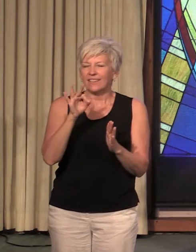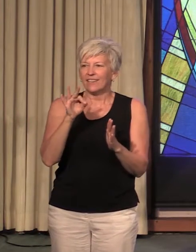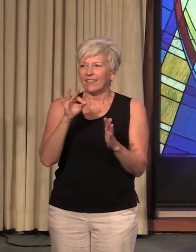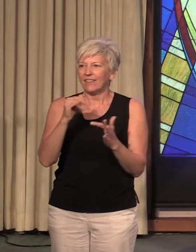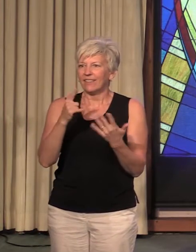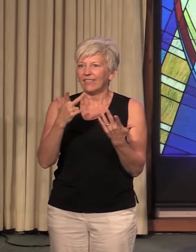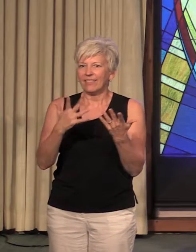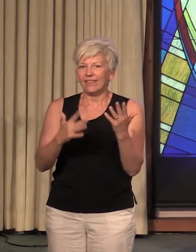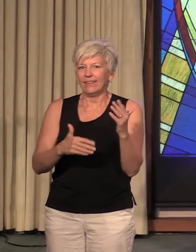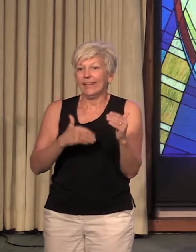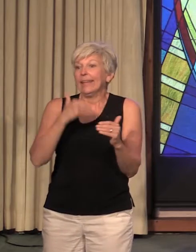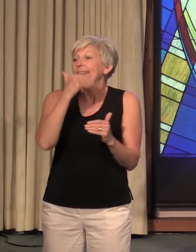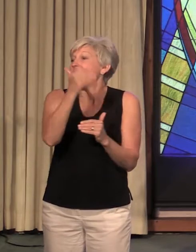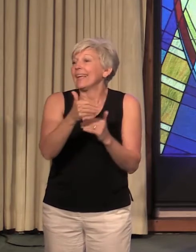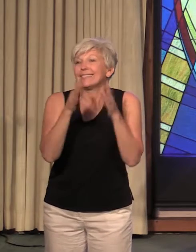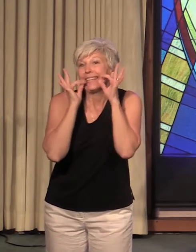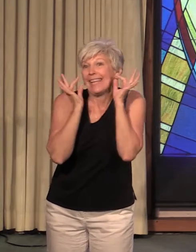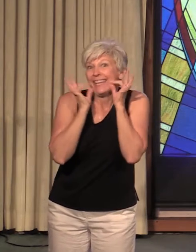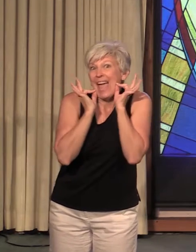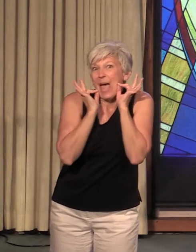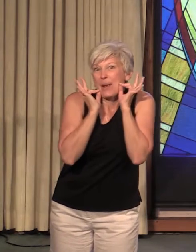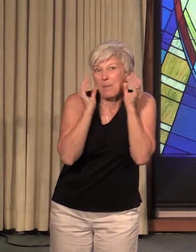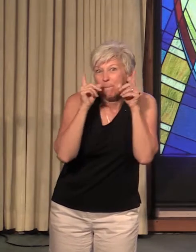cat picture on Facebook.